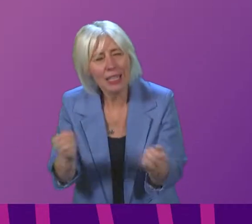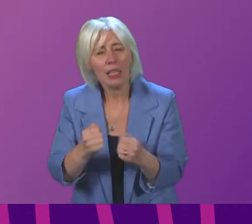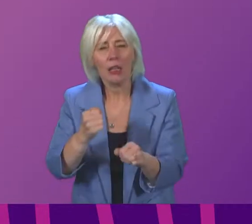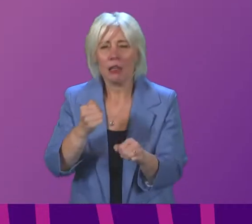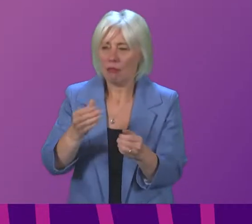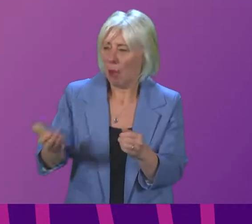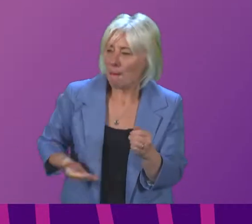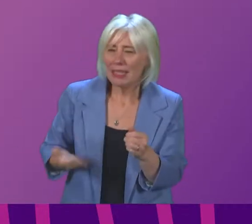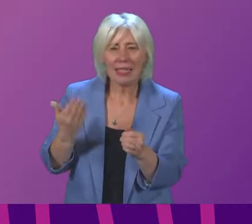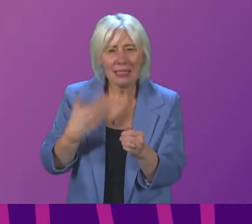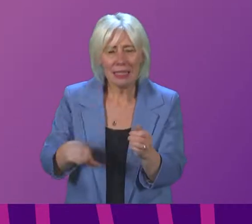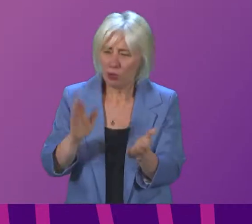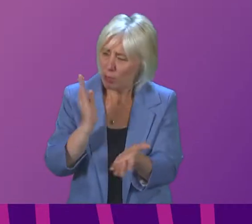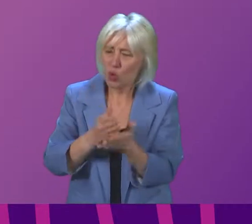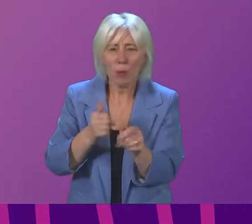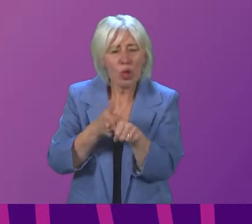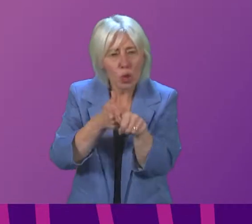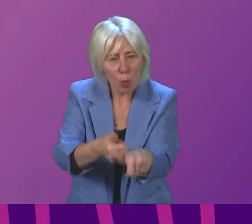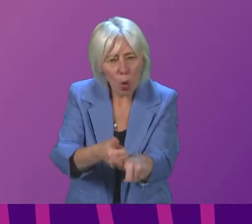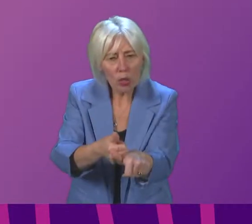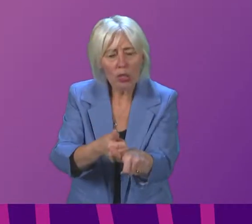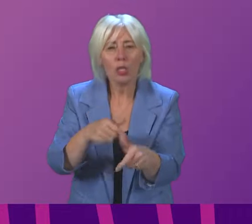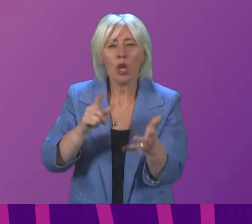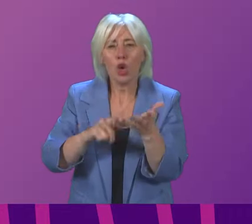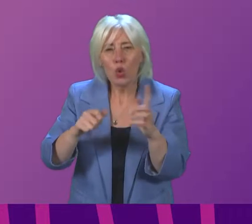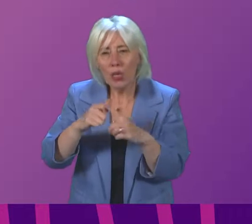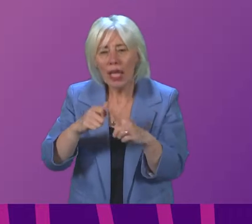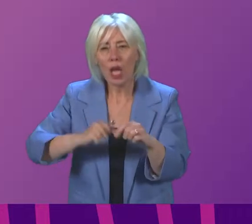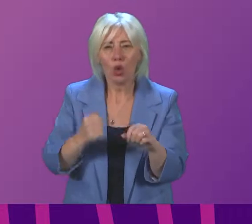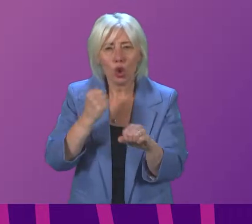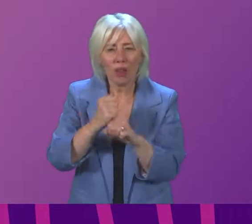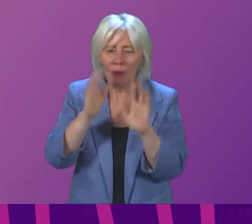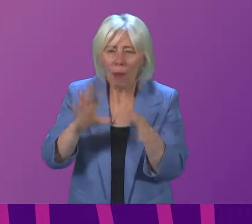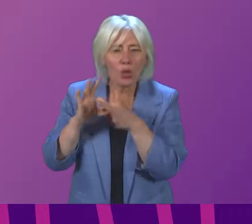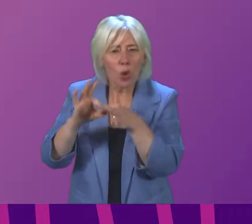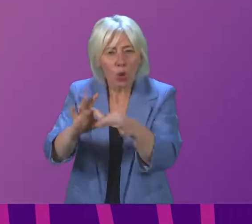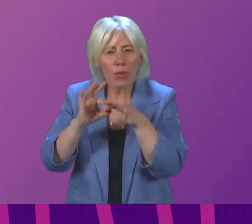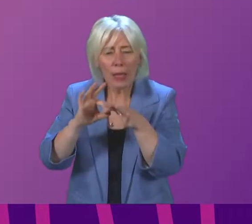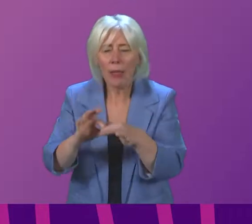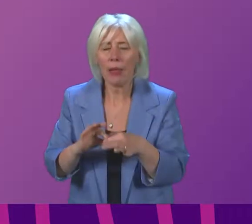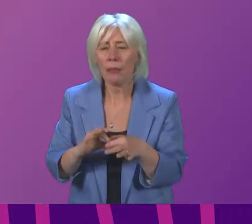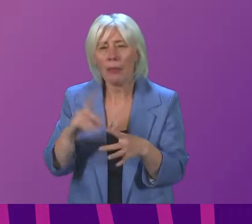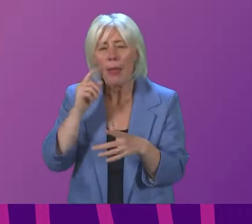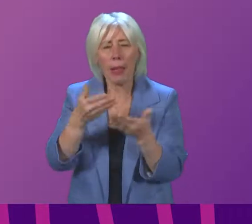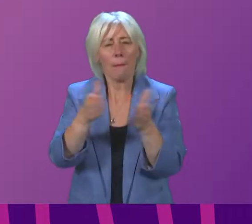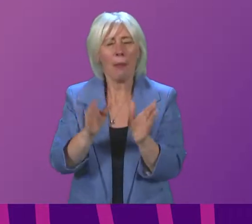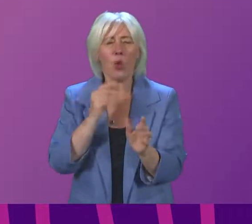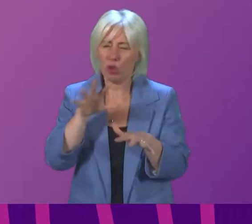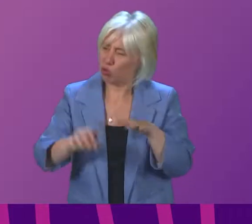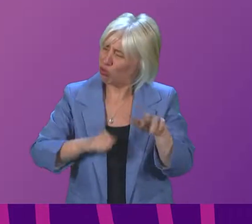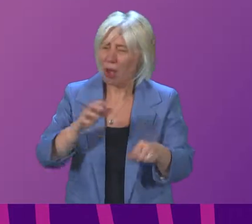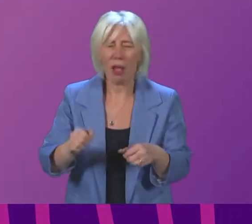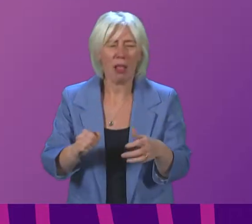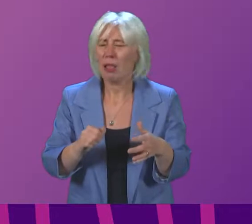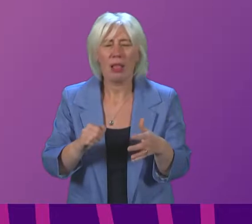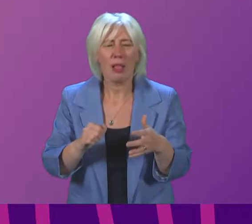get support, pound for pound, and we need both the Scottish and UK governments to work together. People will struggle to understand why it is safe to mix with